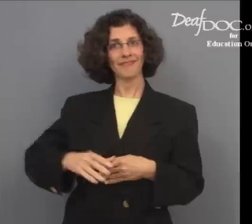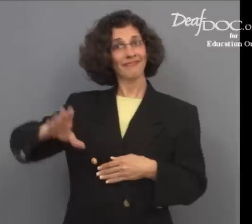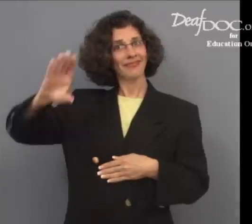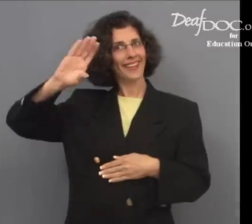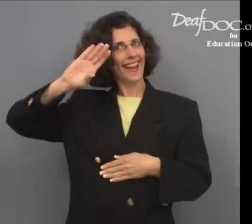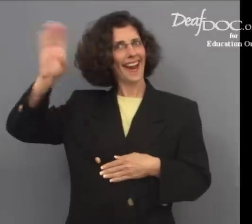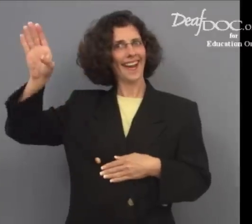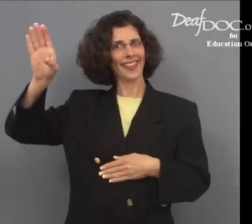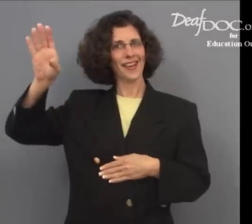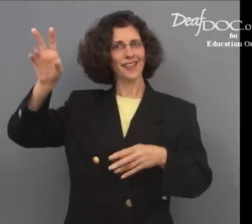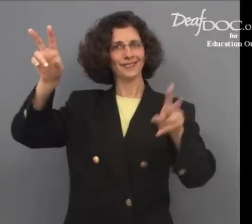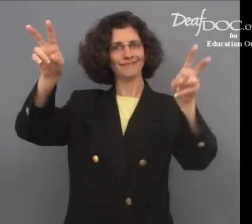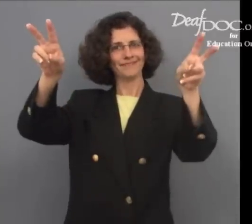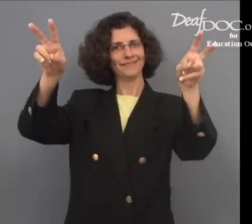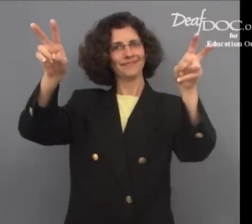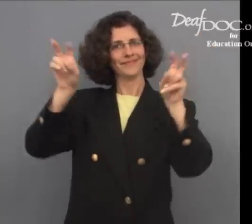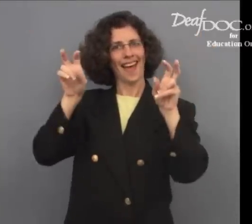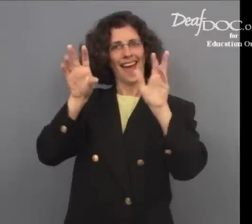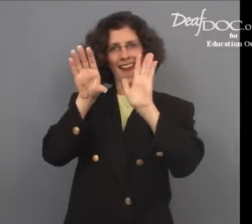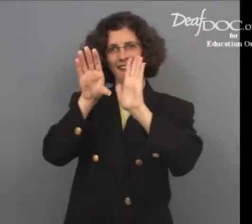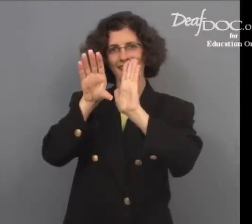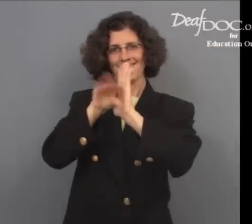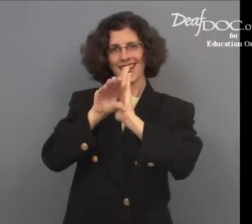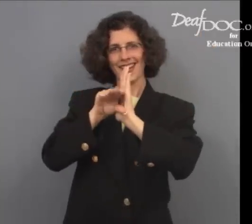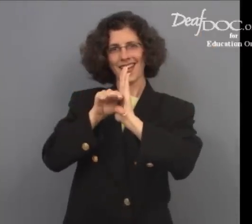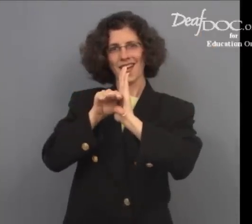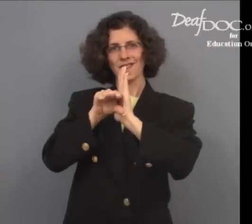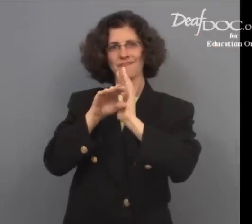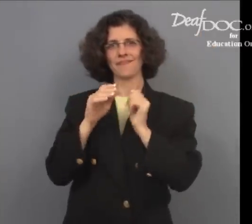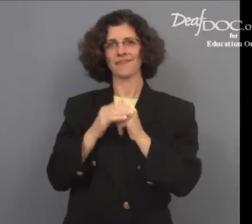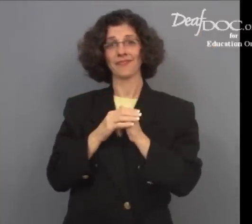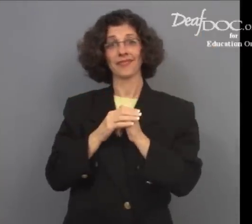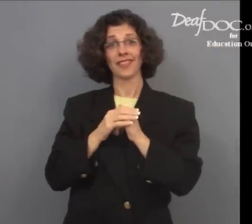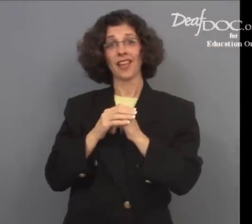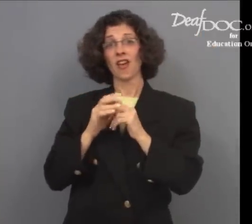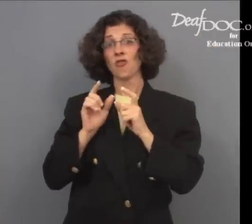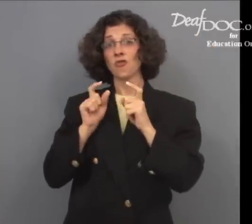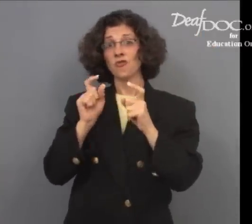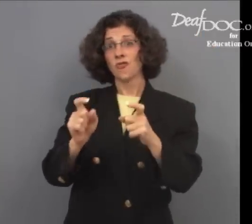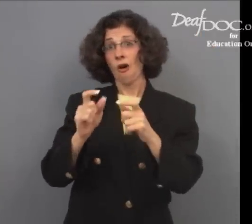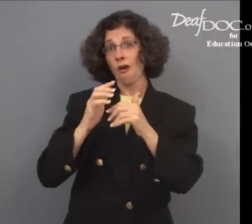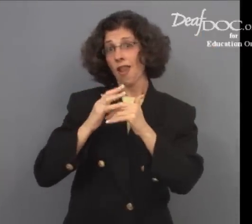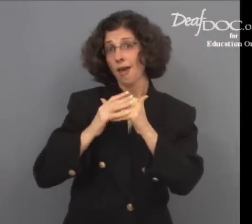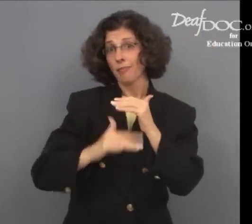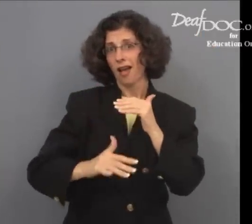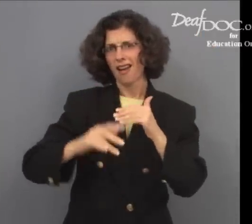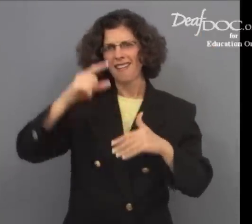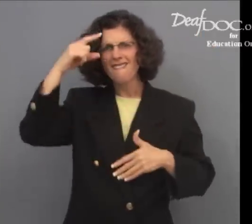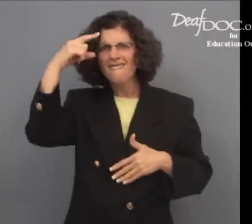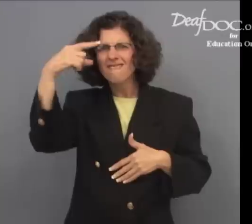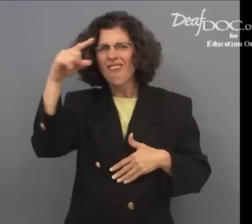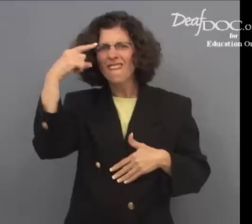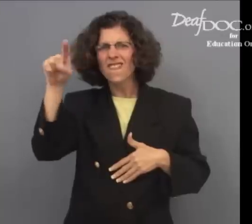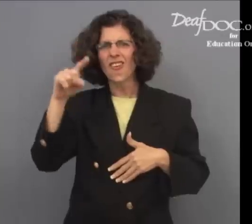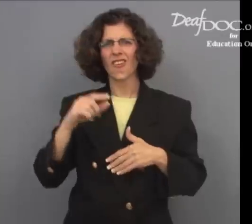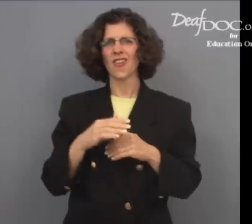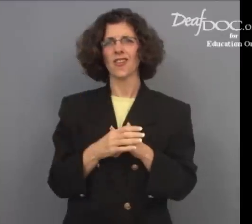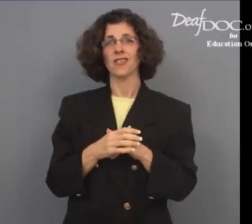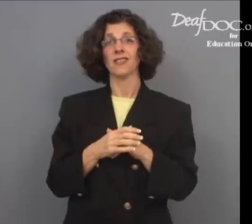Hello, everyone. This presentation is titled, Blood Donation, Why Donate,